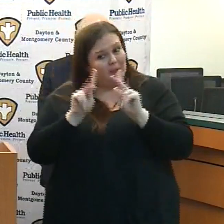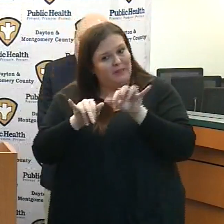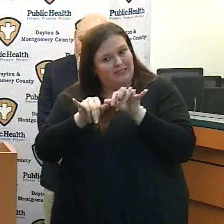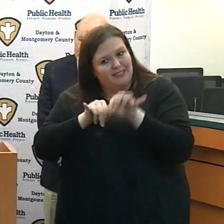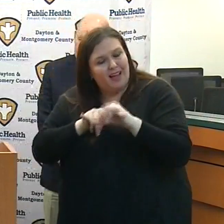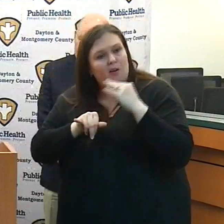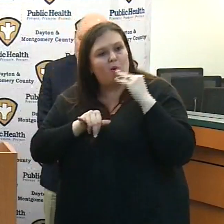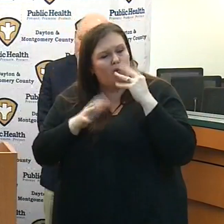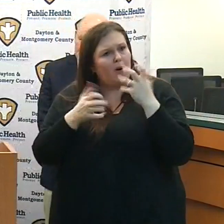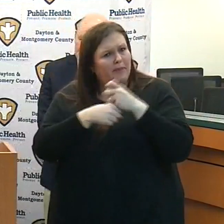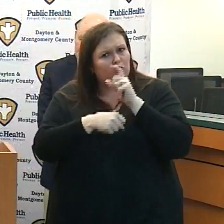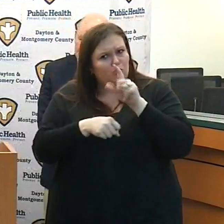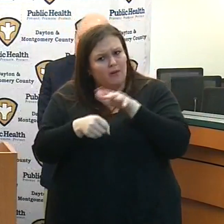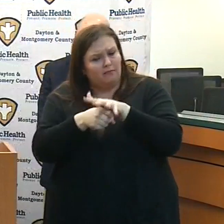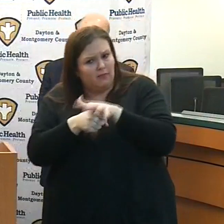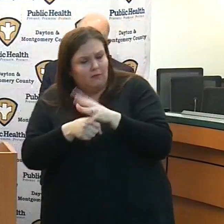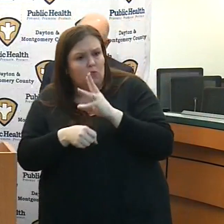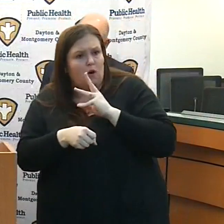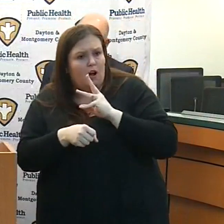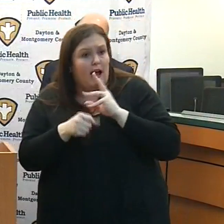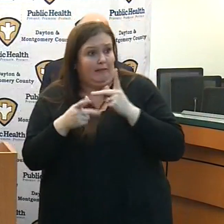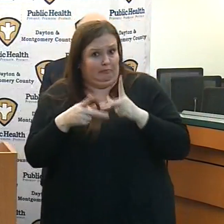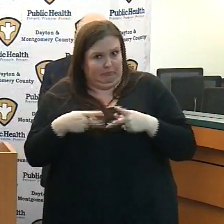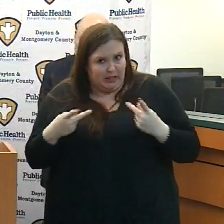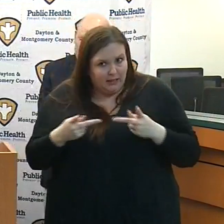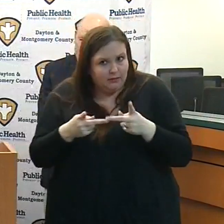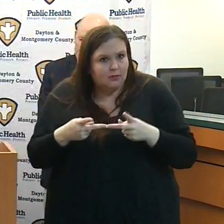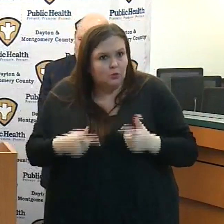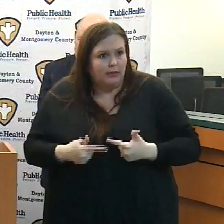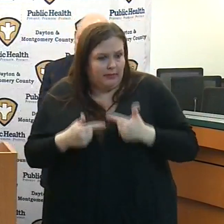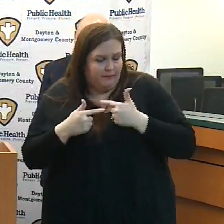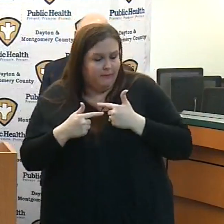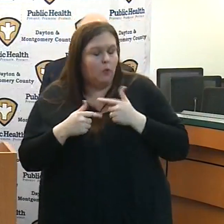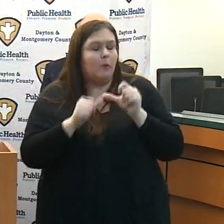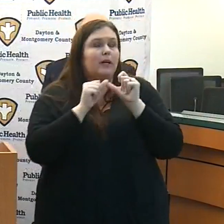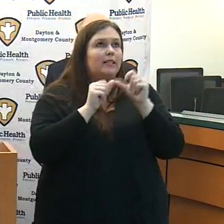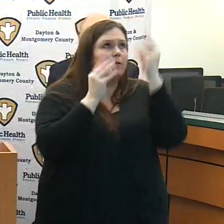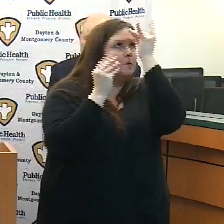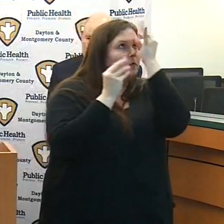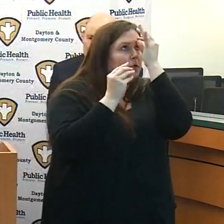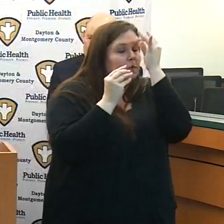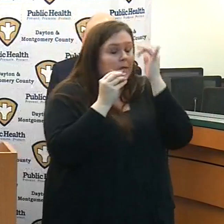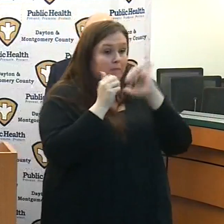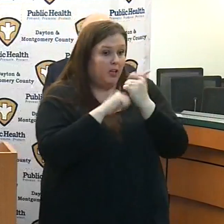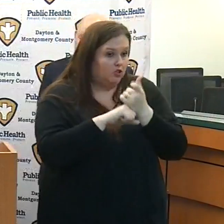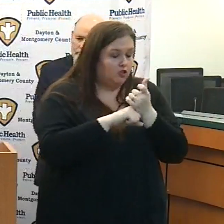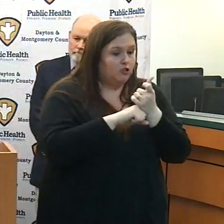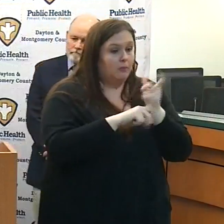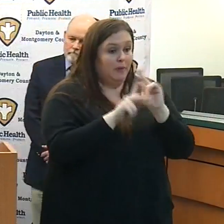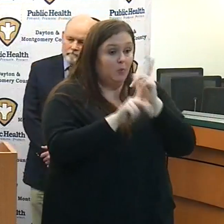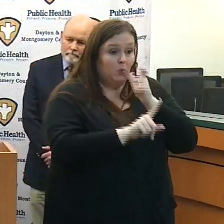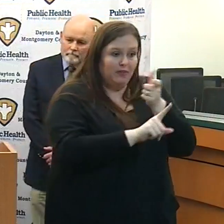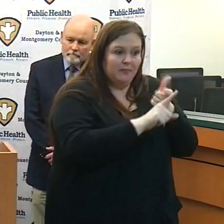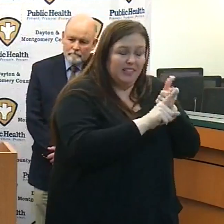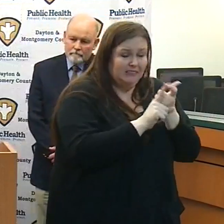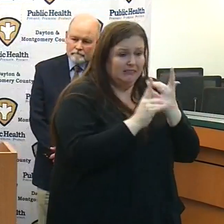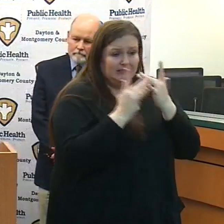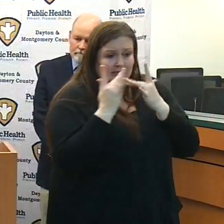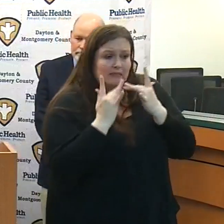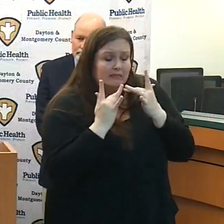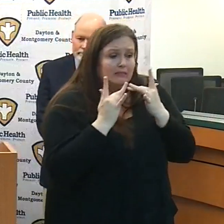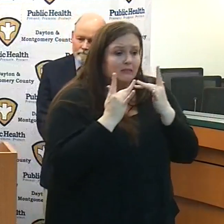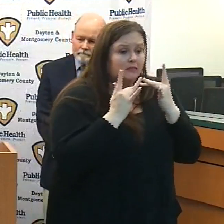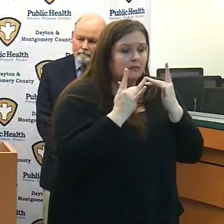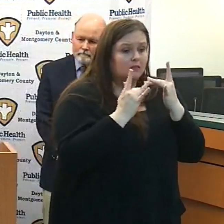that they have water and a place to stay. We'll continue to think of ways that we can work to make sure that those that will be most affected both